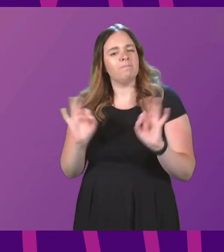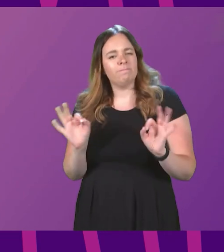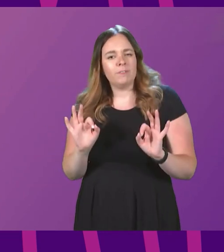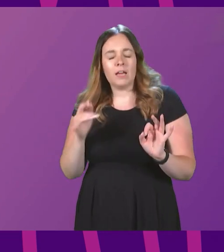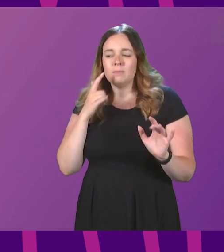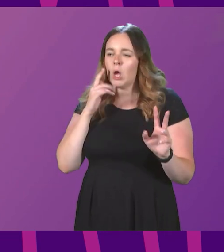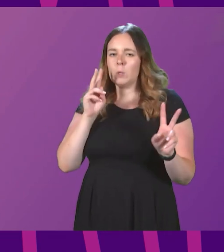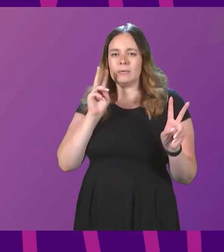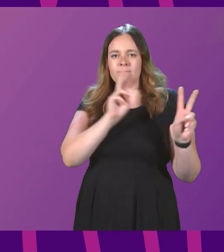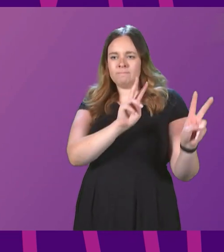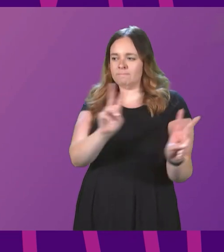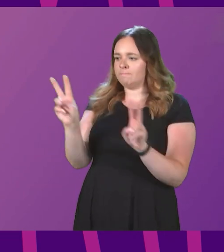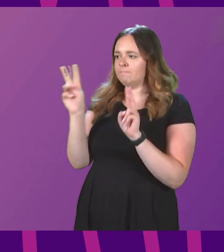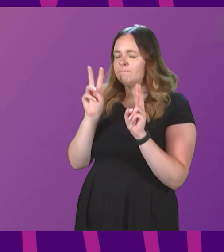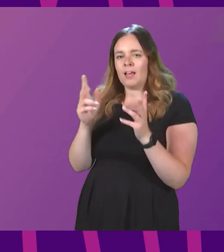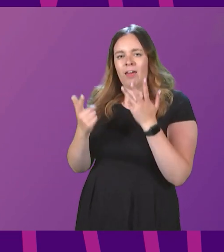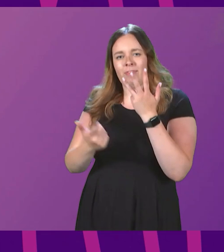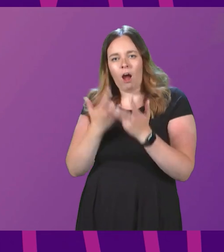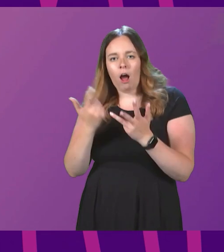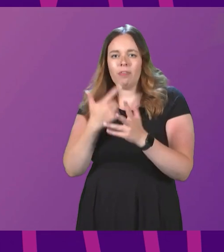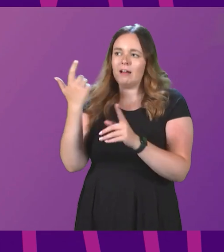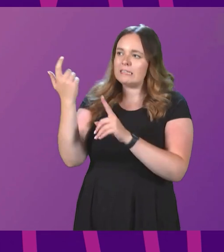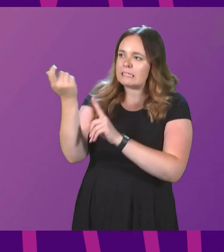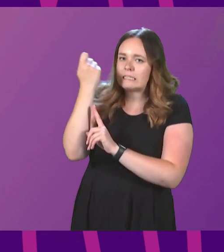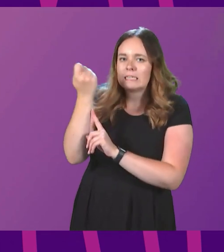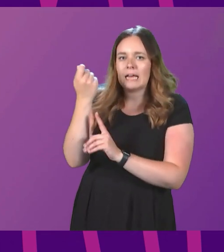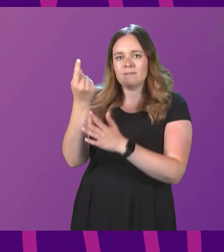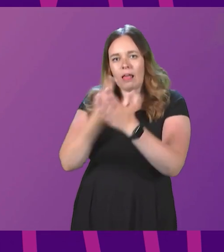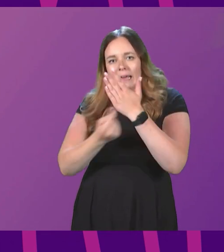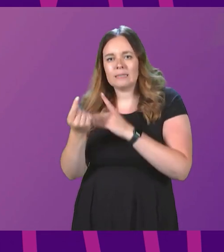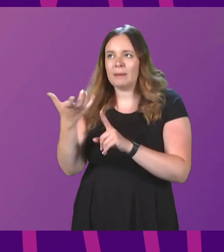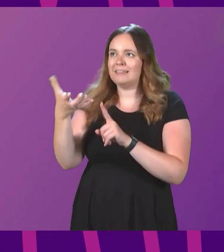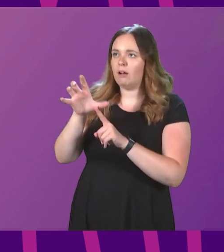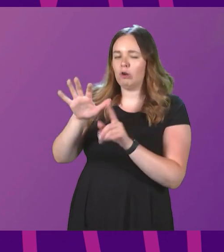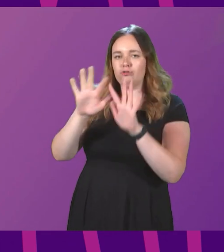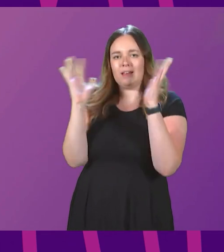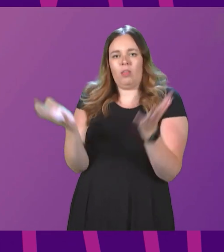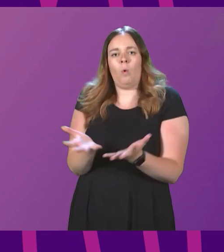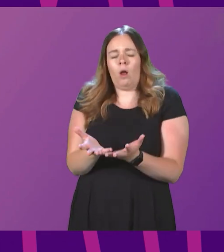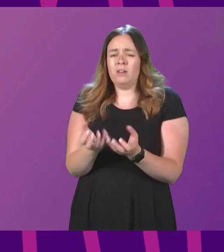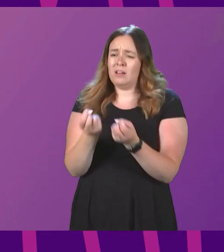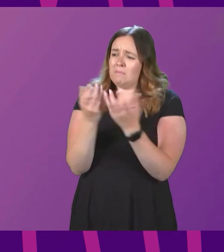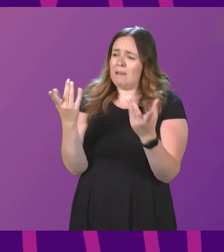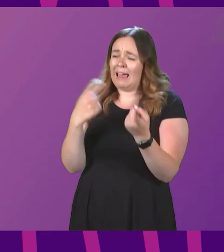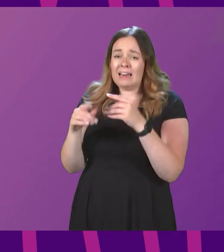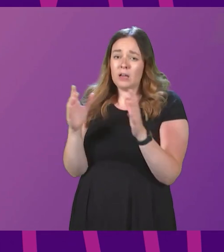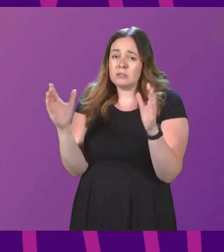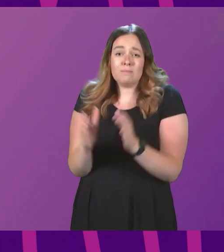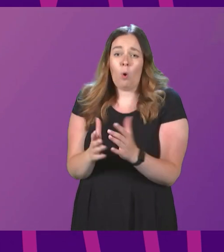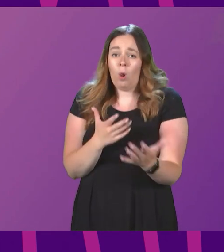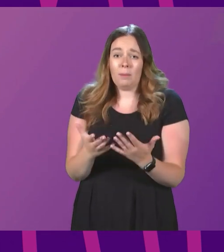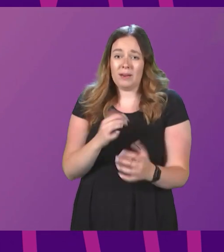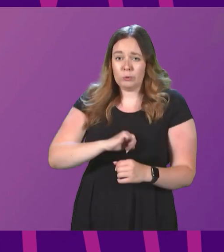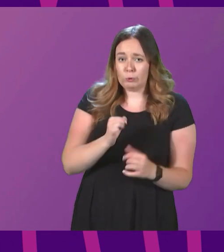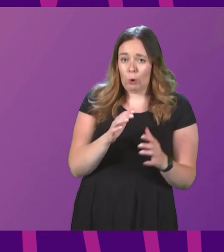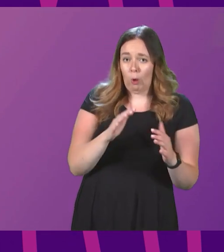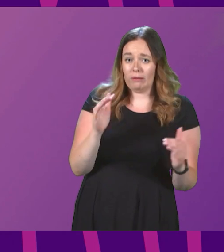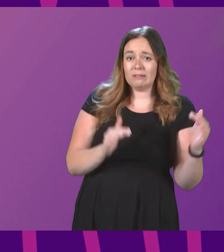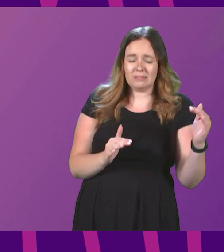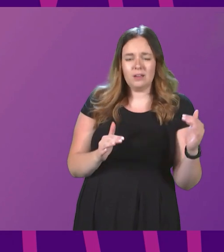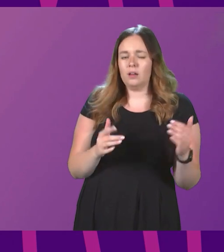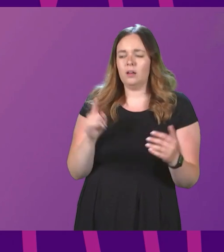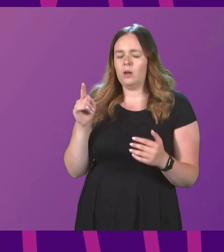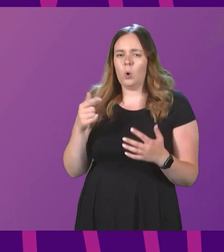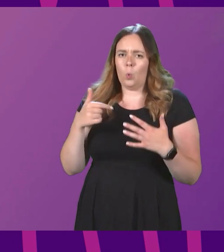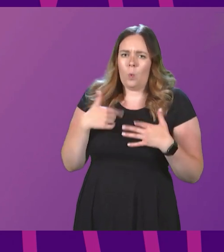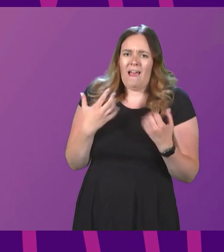looking around at all the other successful independent countries in the world, so many of them smaller than we are and without the resources